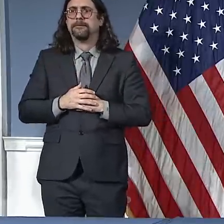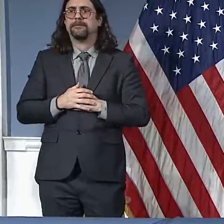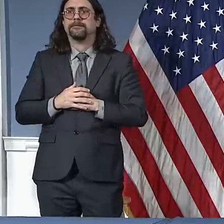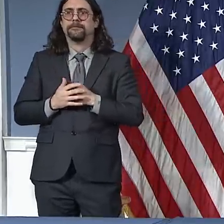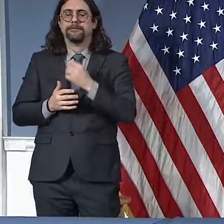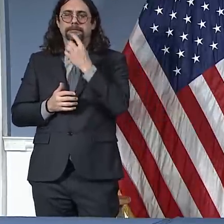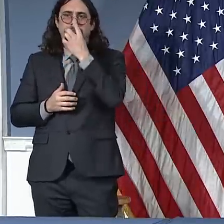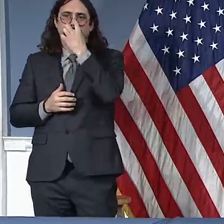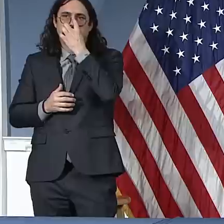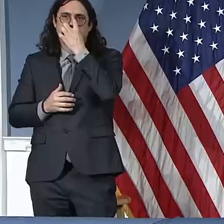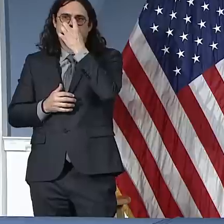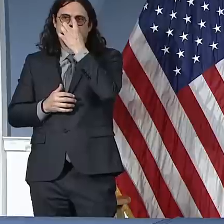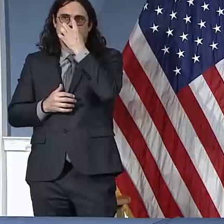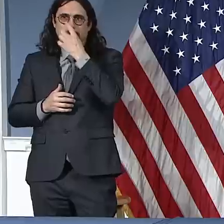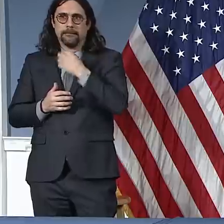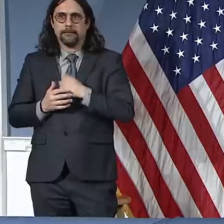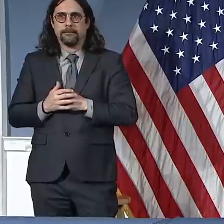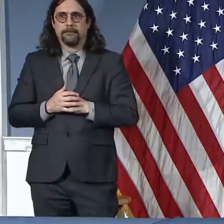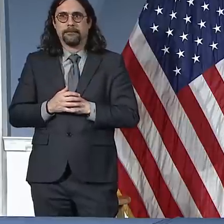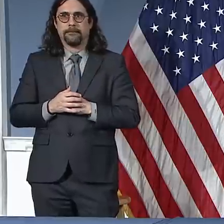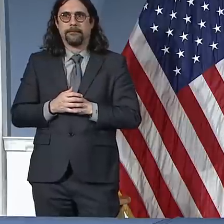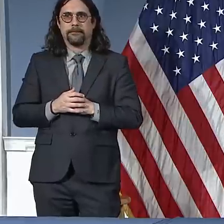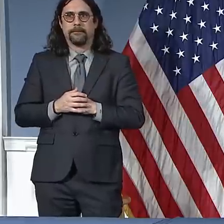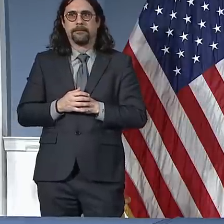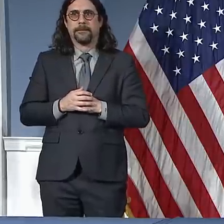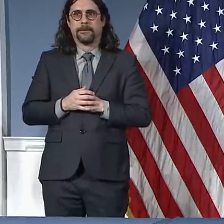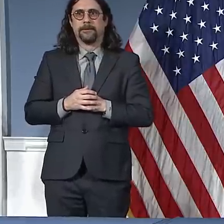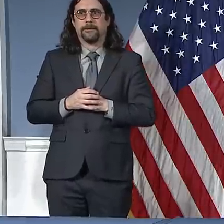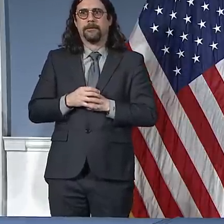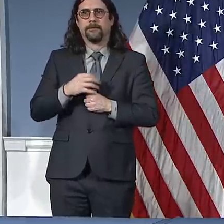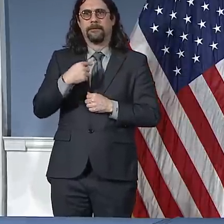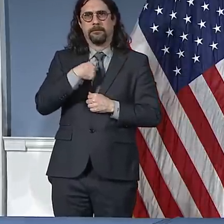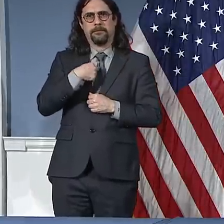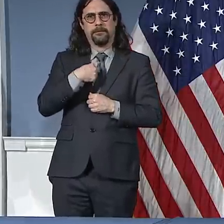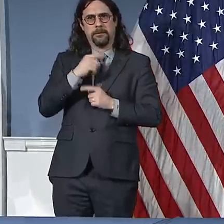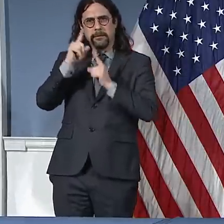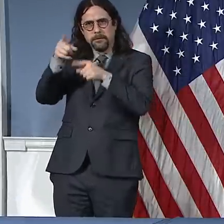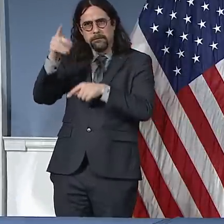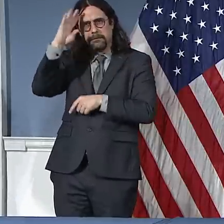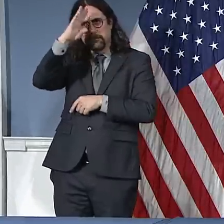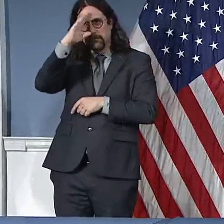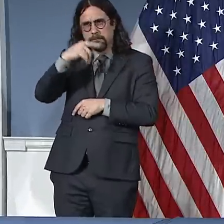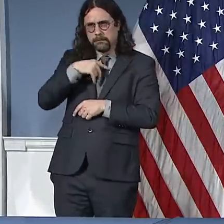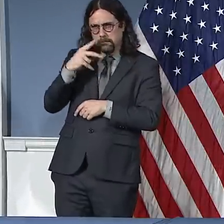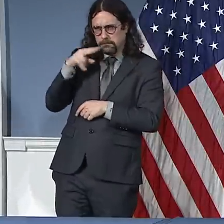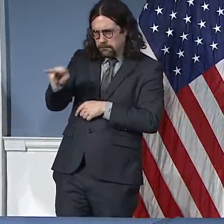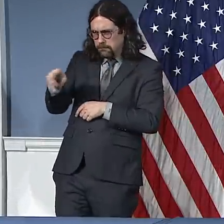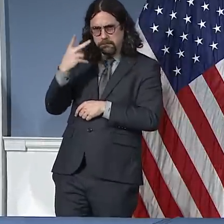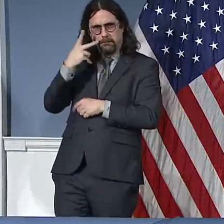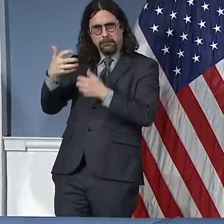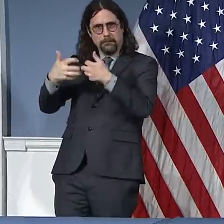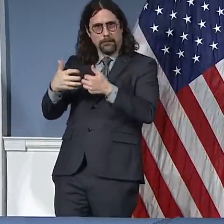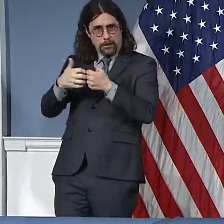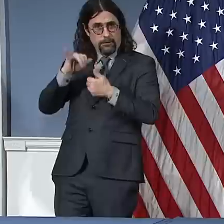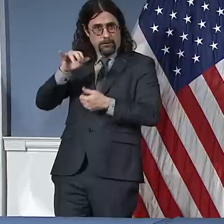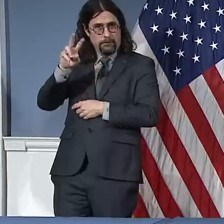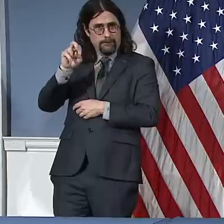I can tell you, having seen one of the ventilators, a machine that literally could fit in a big suitcase,